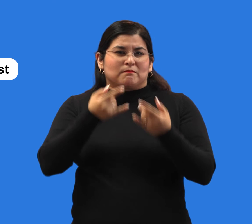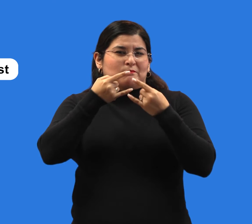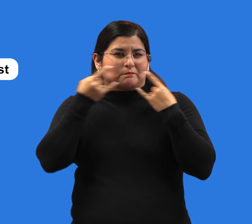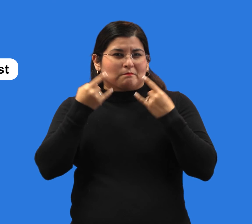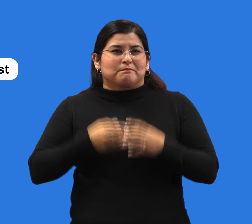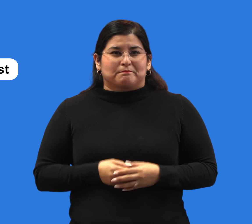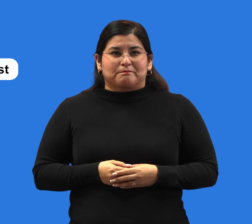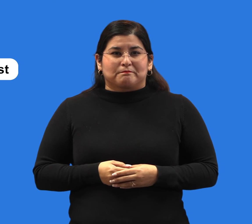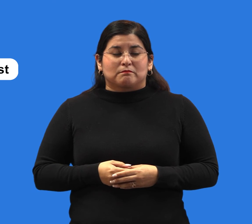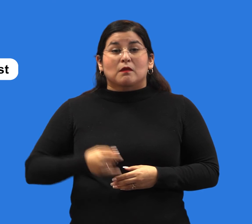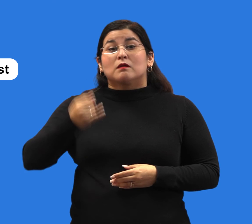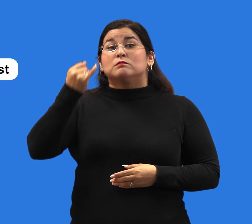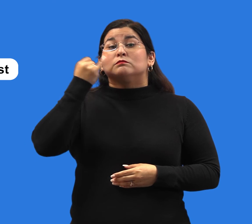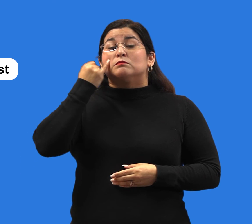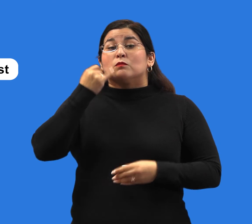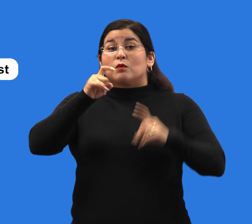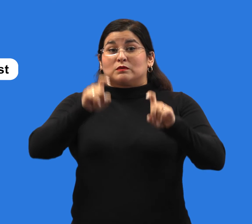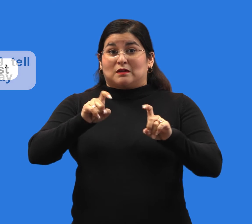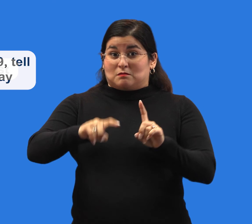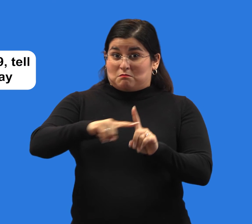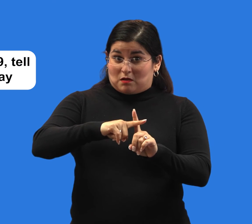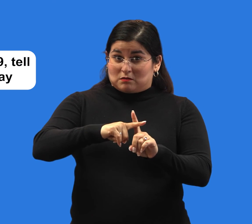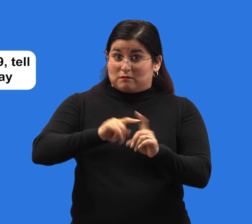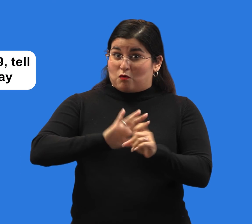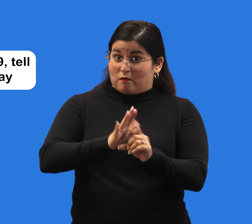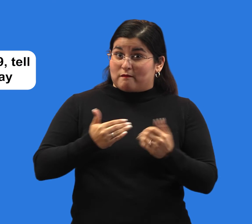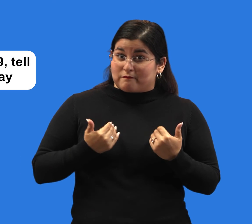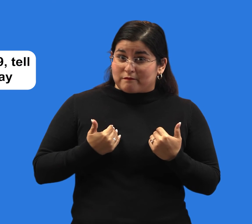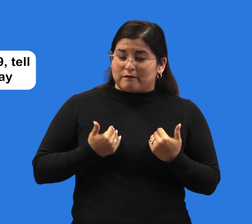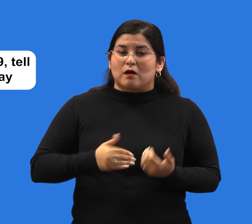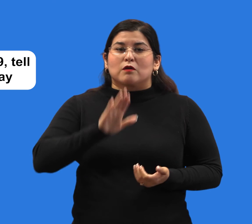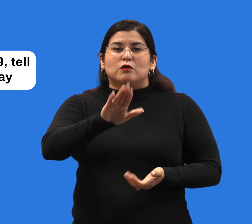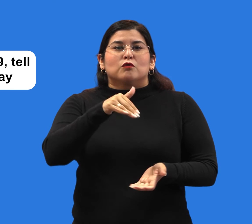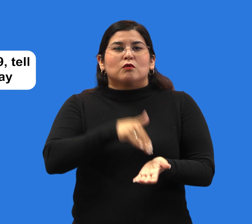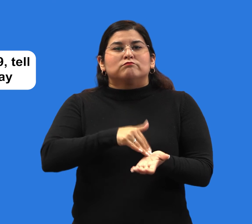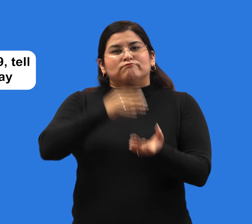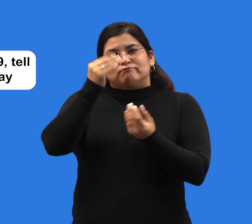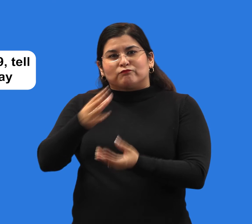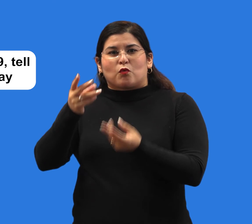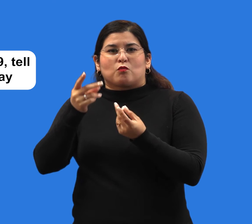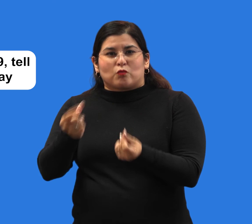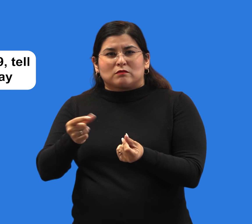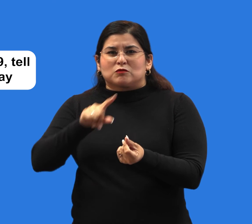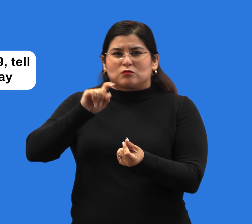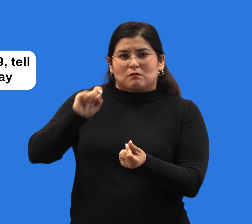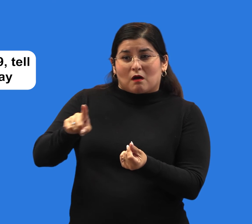you have COVID-19, tell your doctor right away. Ask your doctor if you should